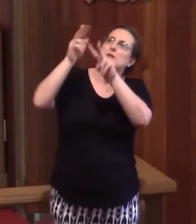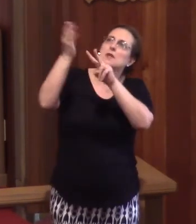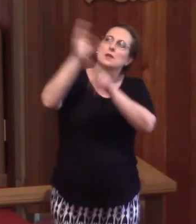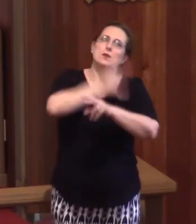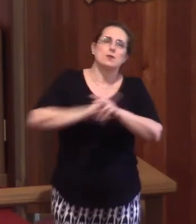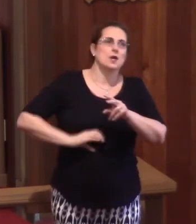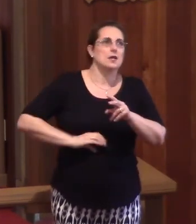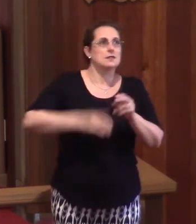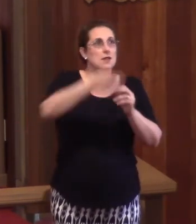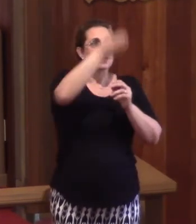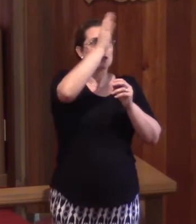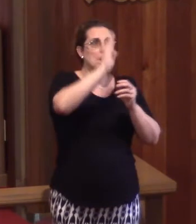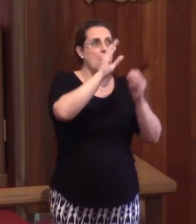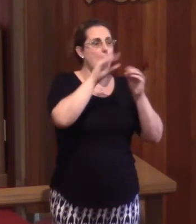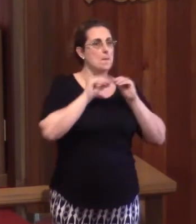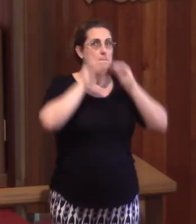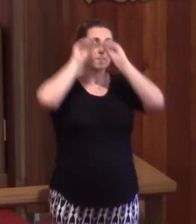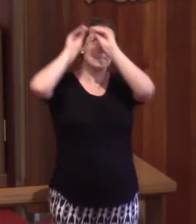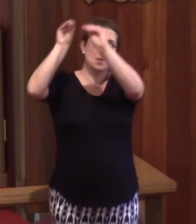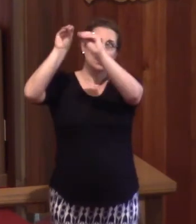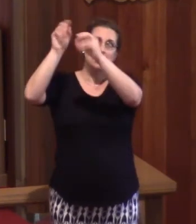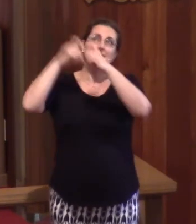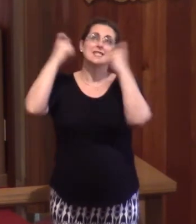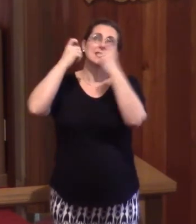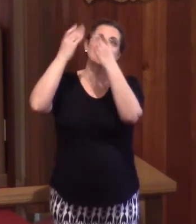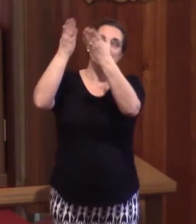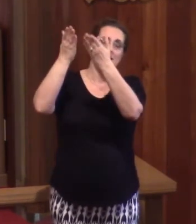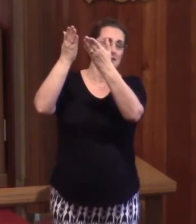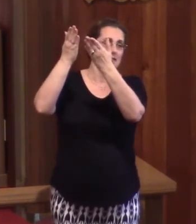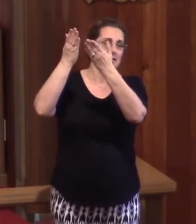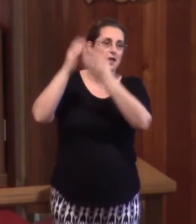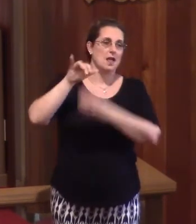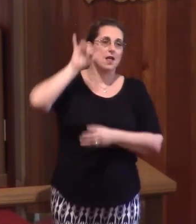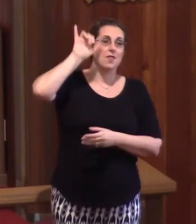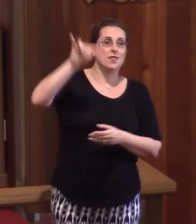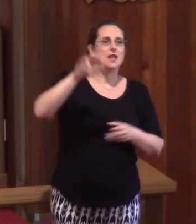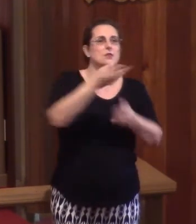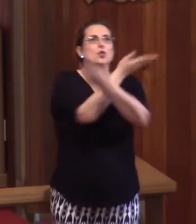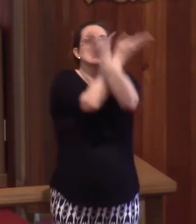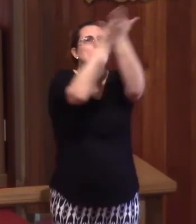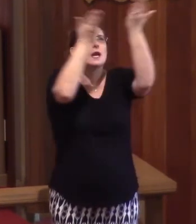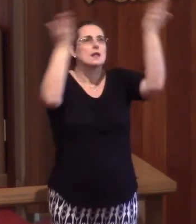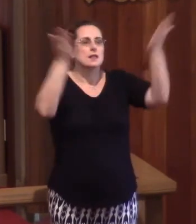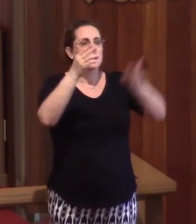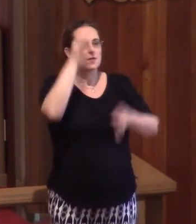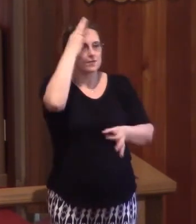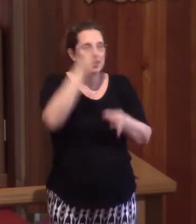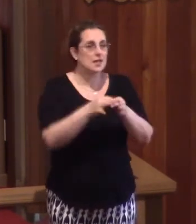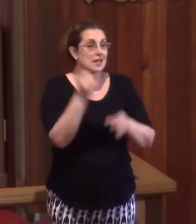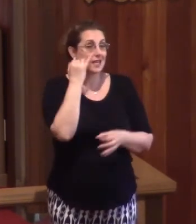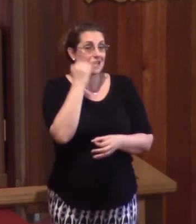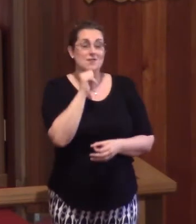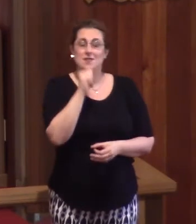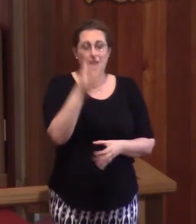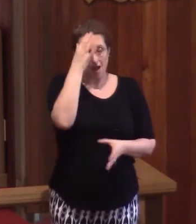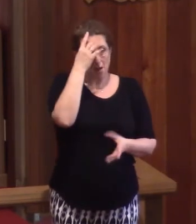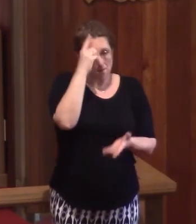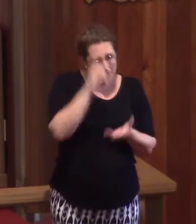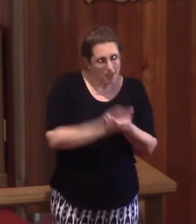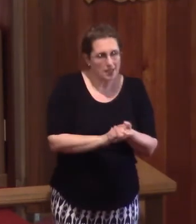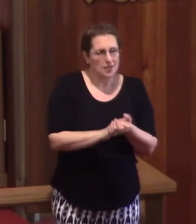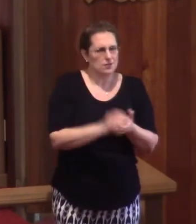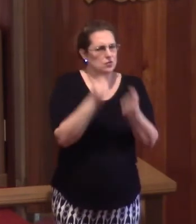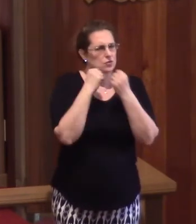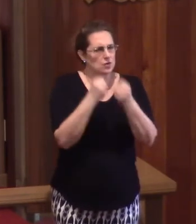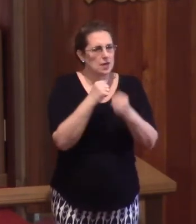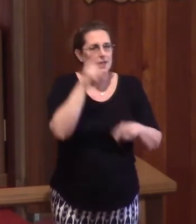God has cast the sins of us all. This is the Catholic faith. Whoever does not believe it faithfully and